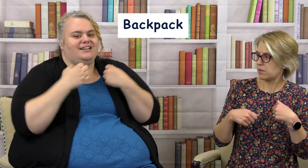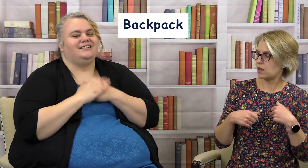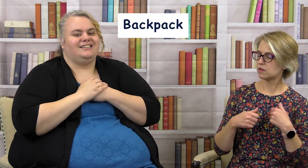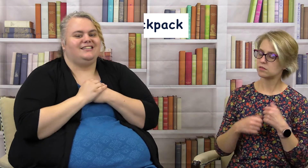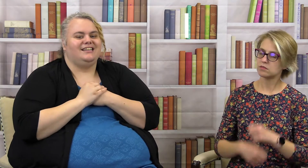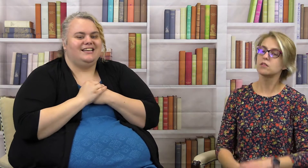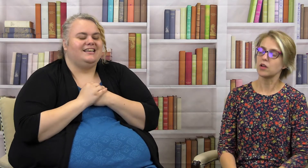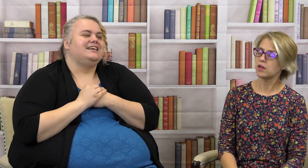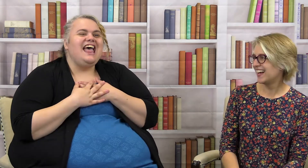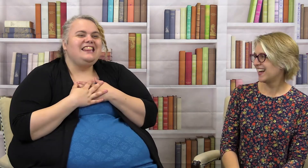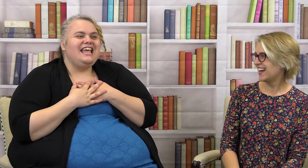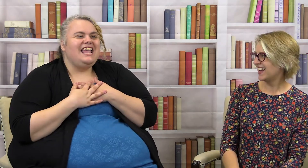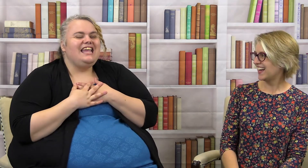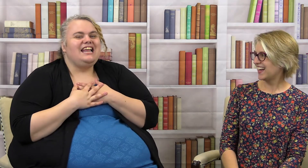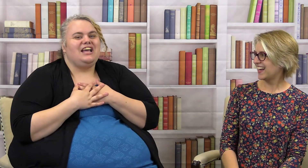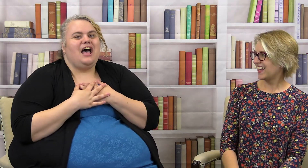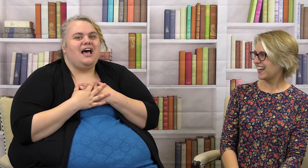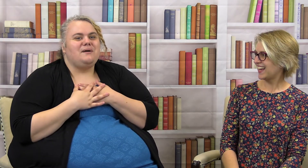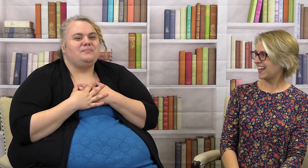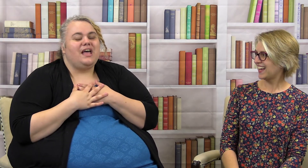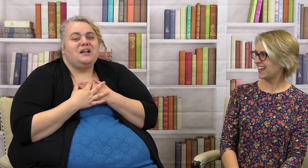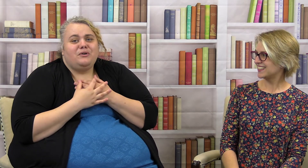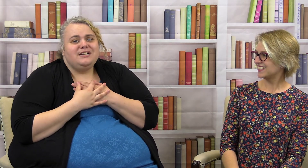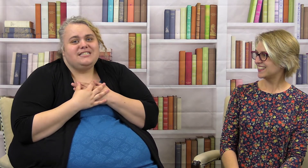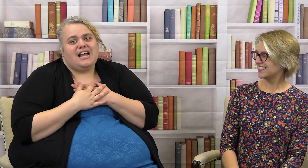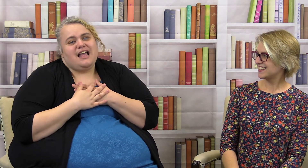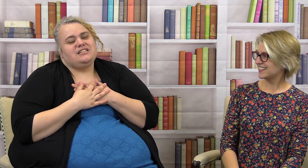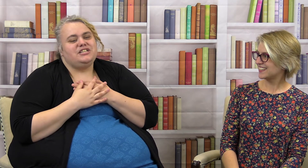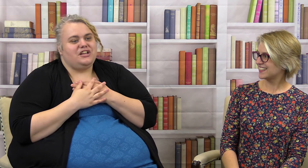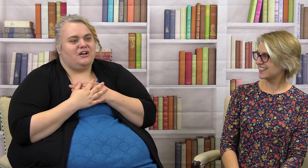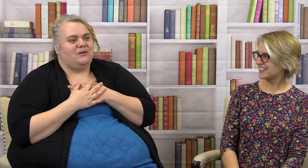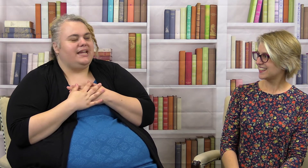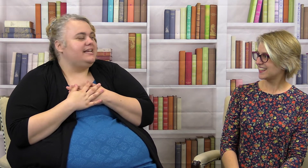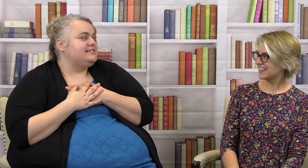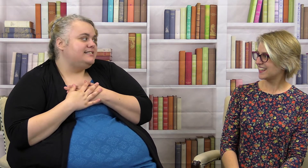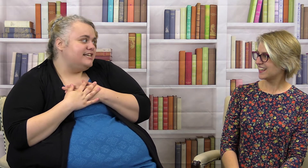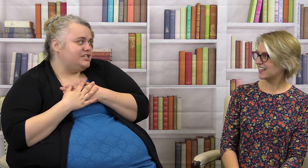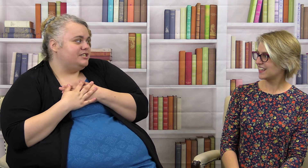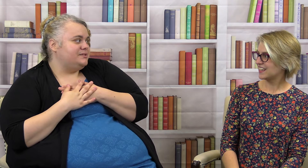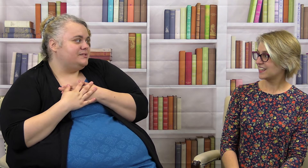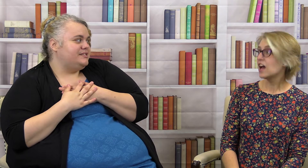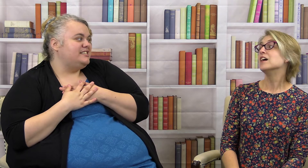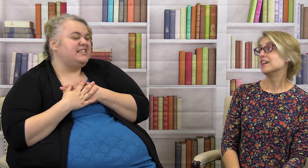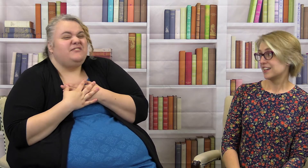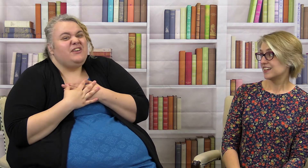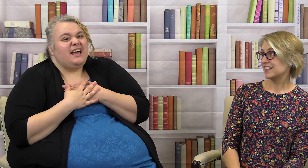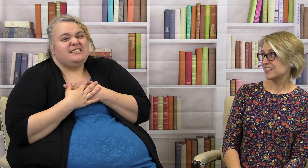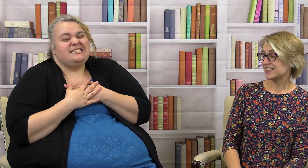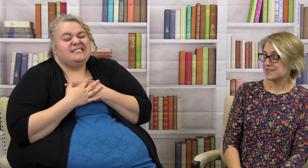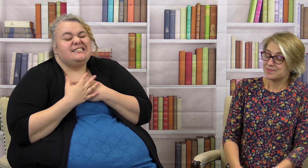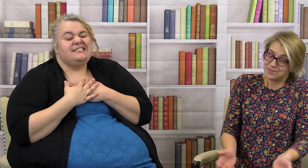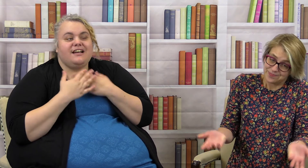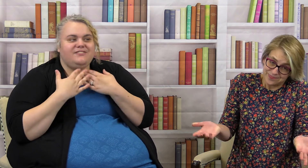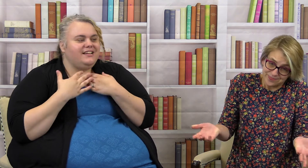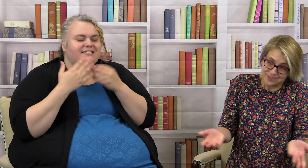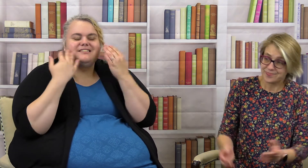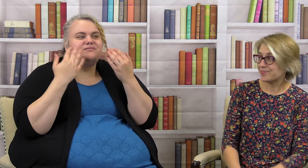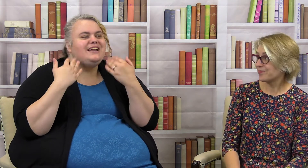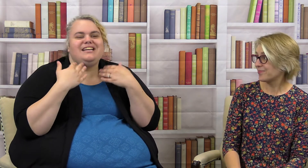and then um an important sign to know is tissues because if you gotta stuff a runny